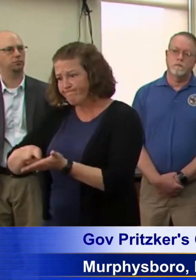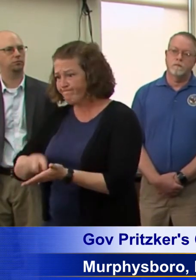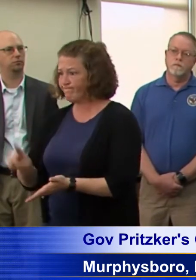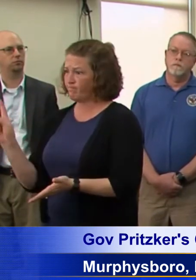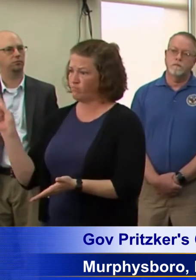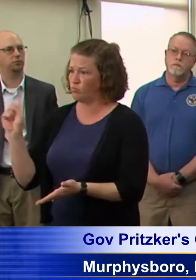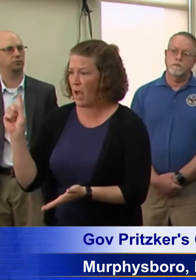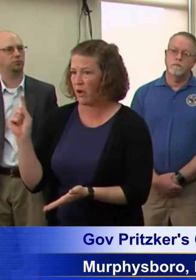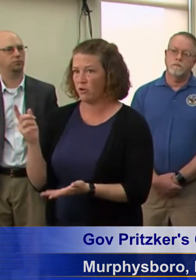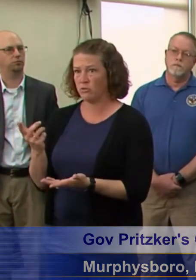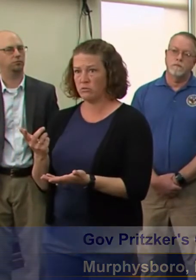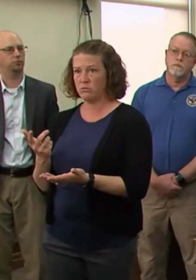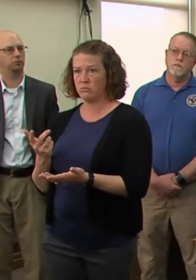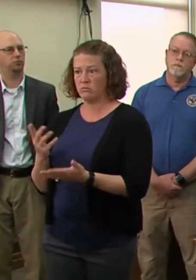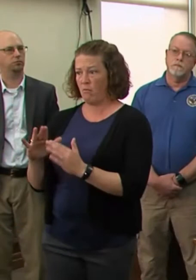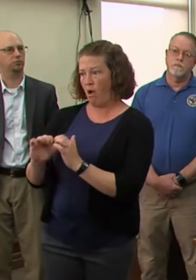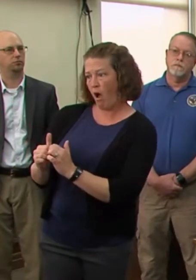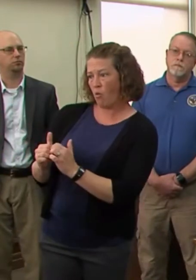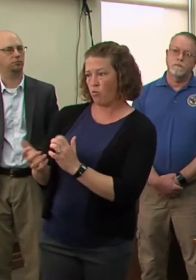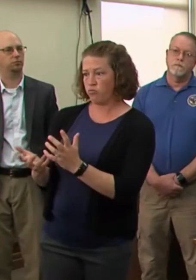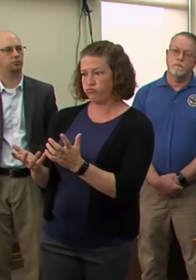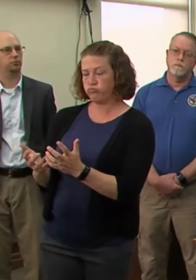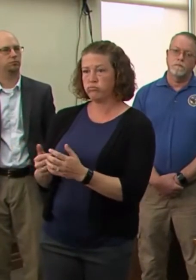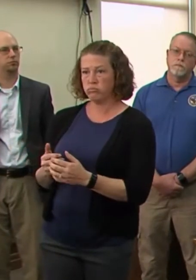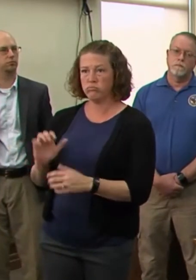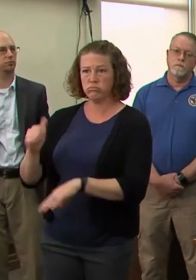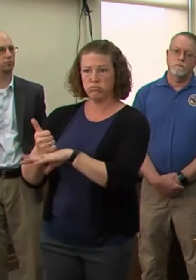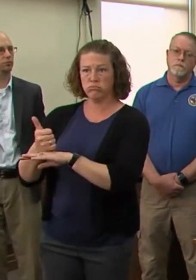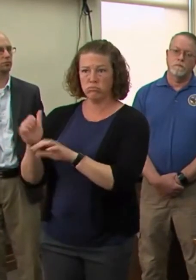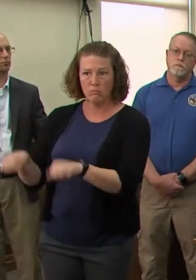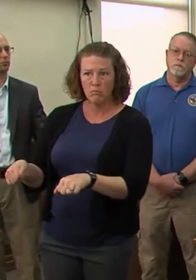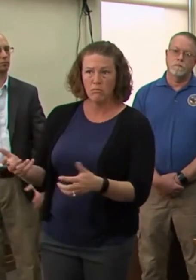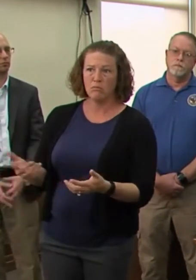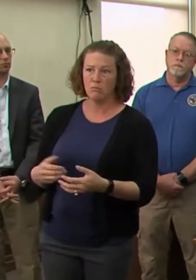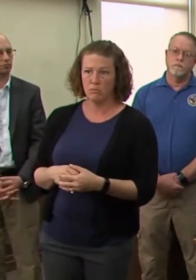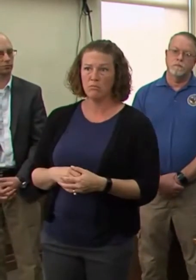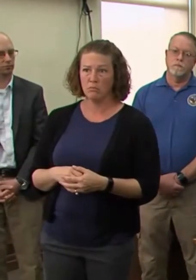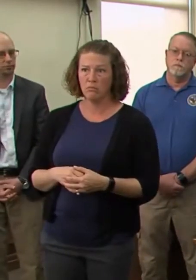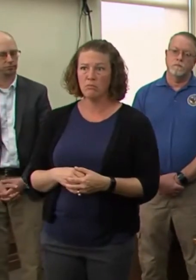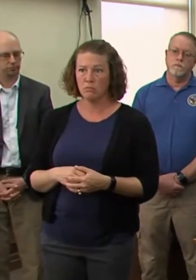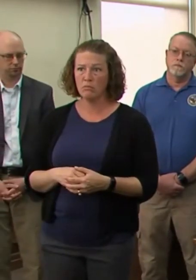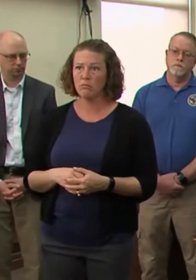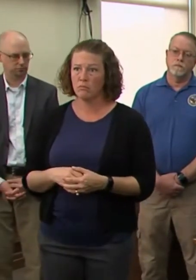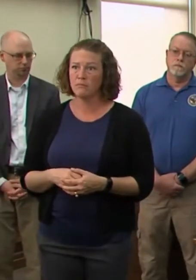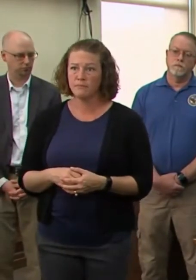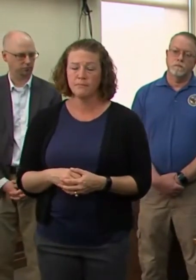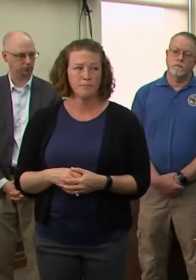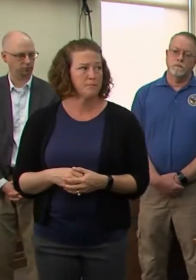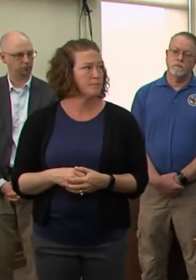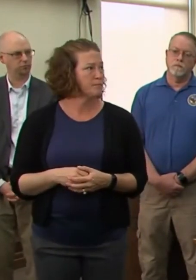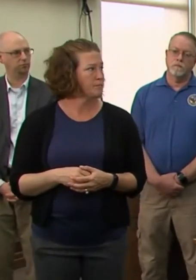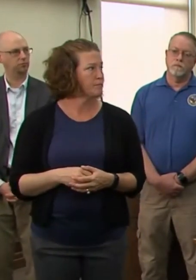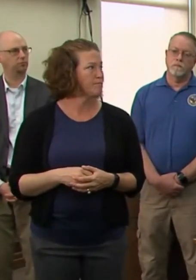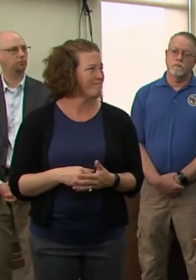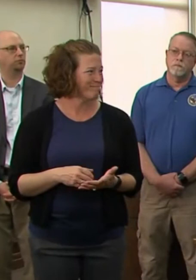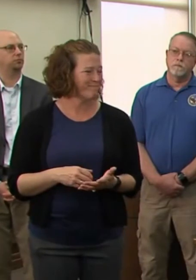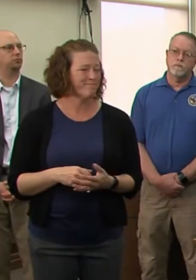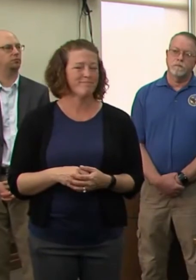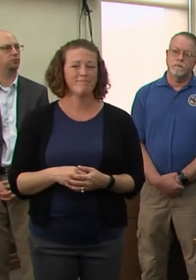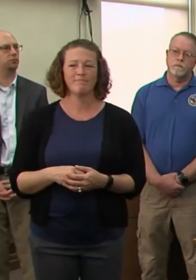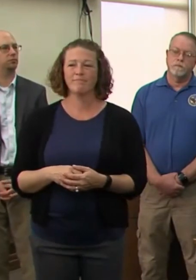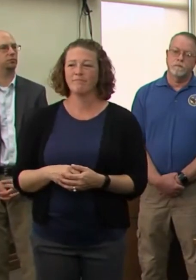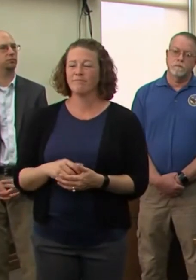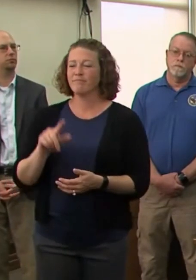be spinning up, uh, to provide those beds. And I would just point at our, uh, uh, Brigadier General Tate